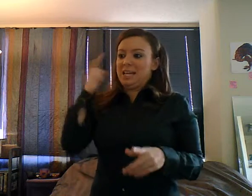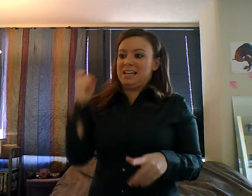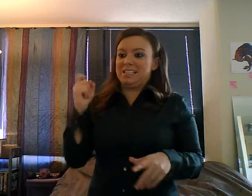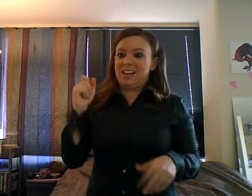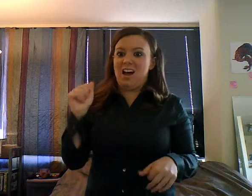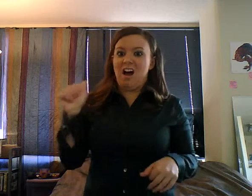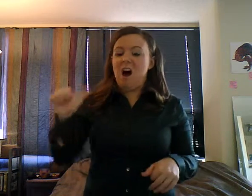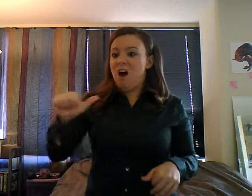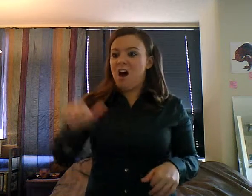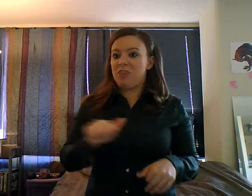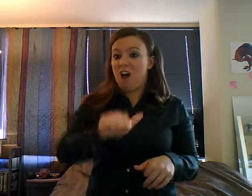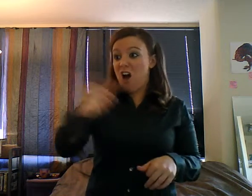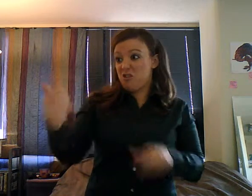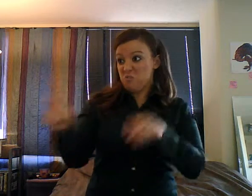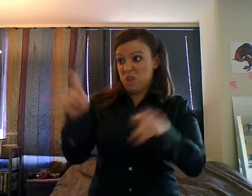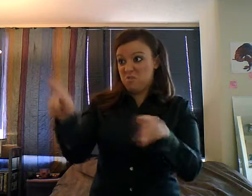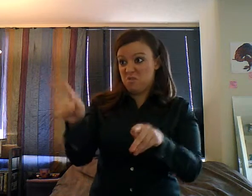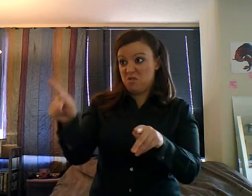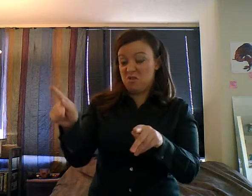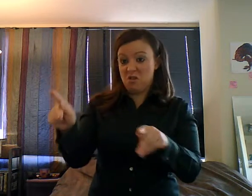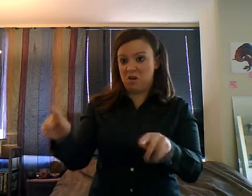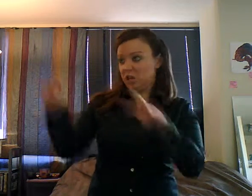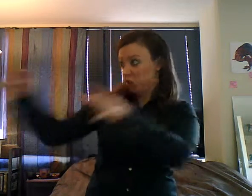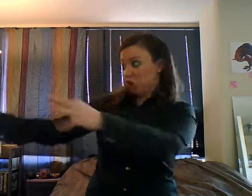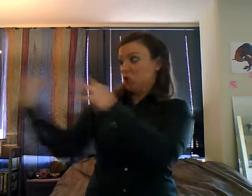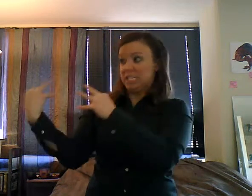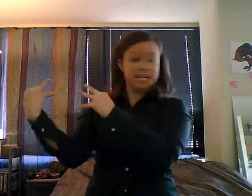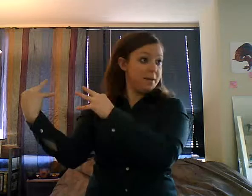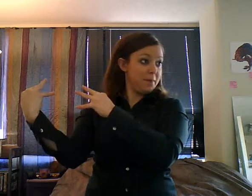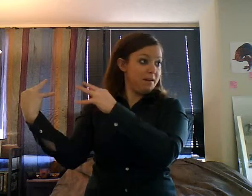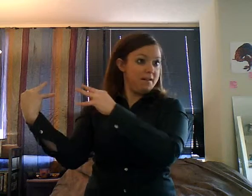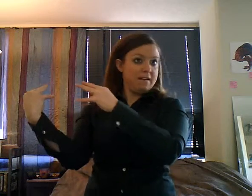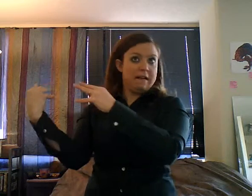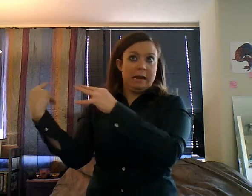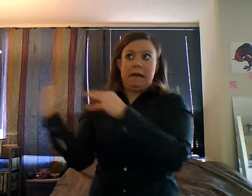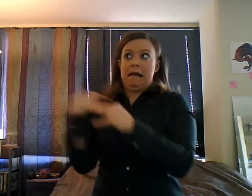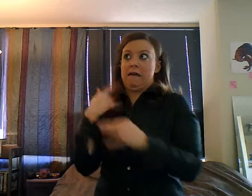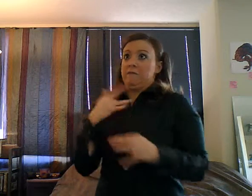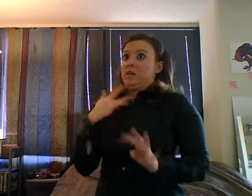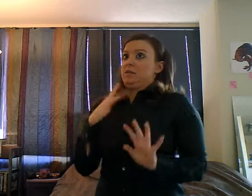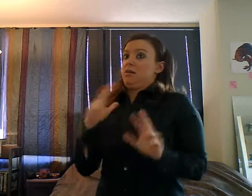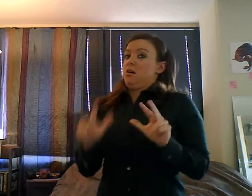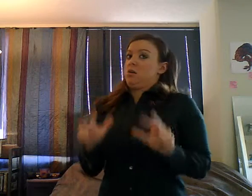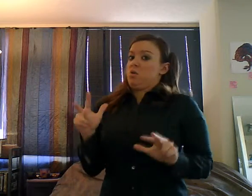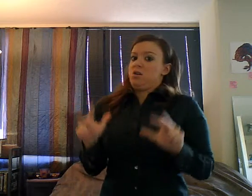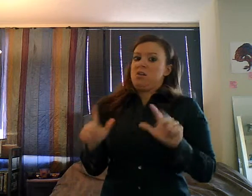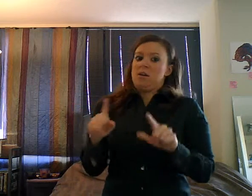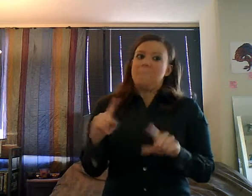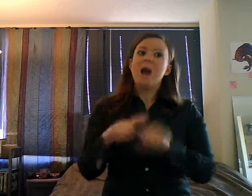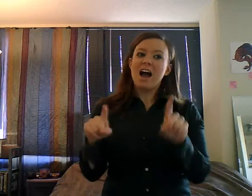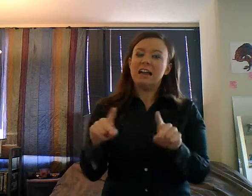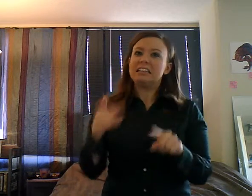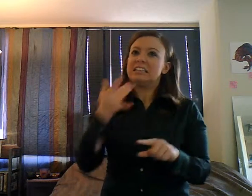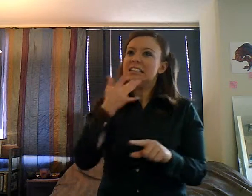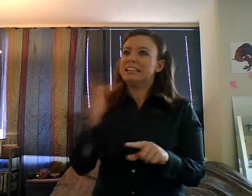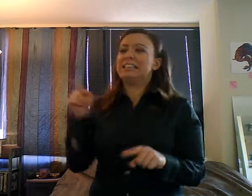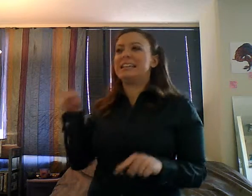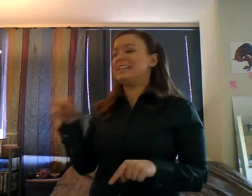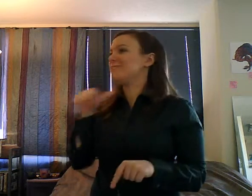play, like, board games or the Wii and have a few drinks. It was really nice because Nick and I were so busy, we really don't have the